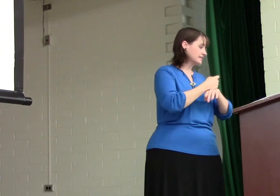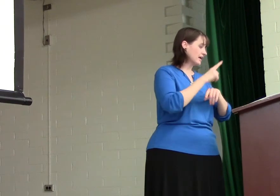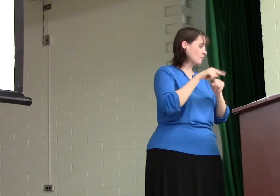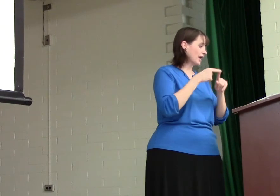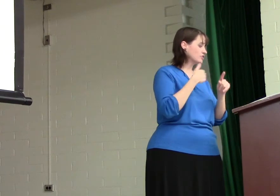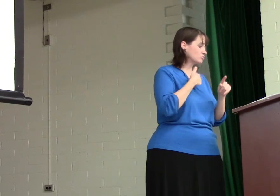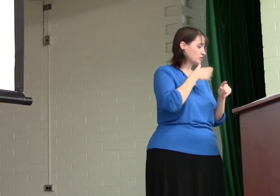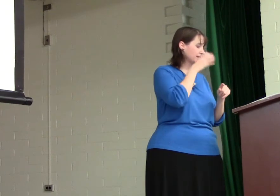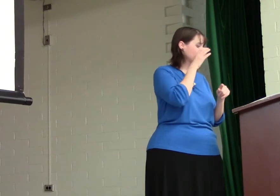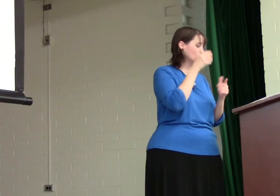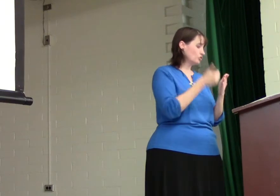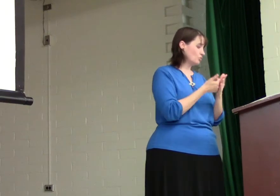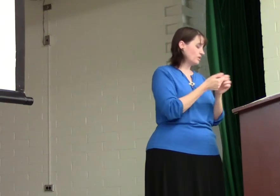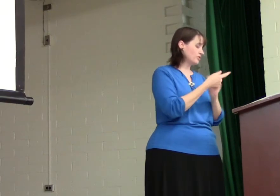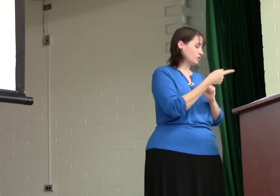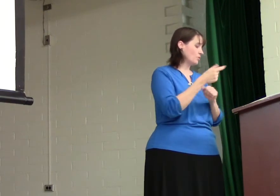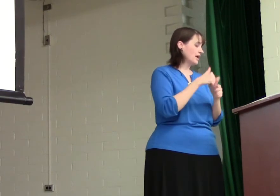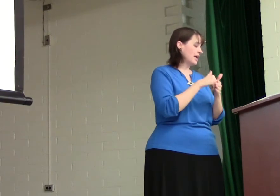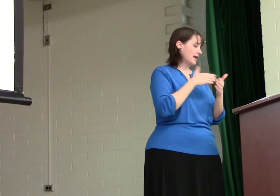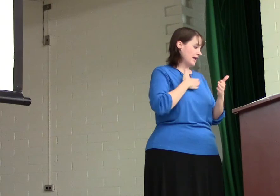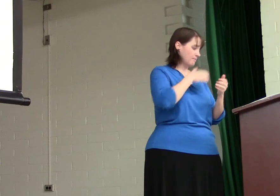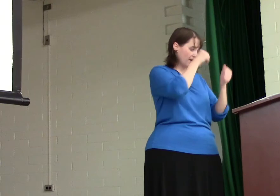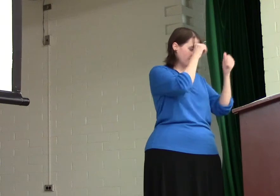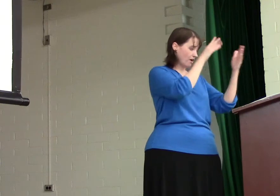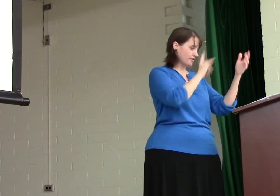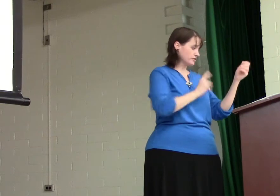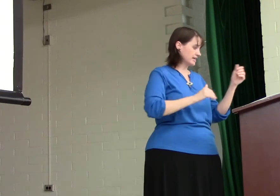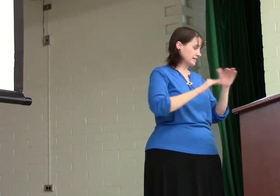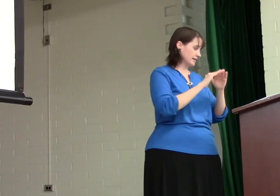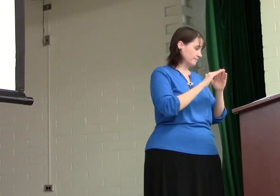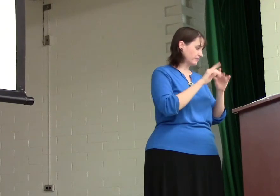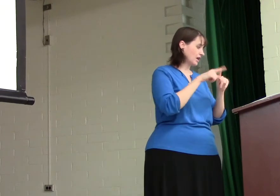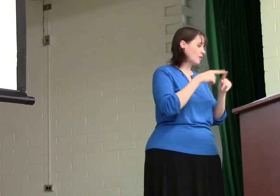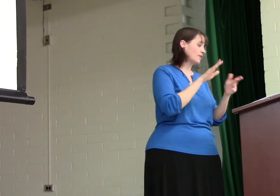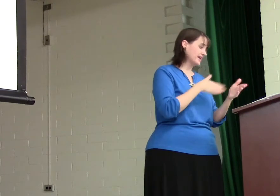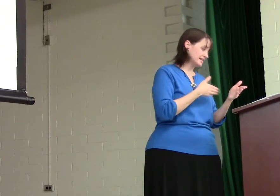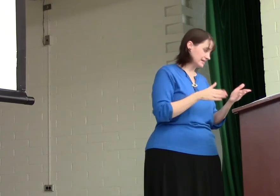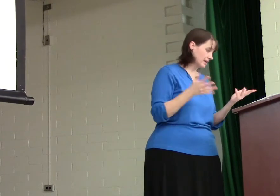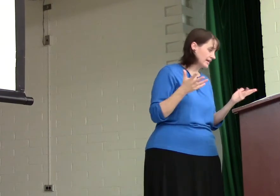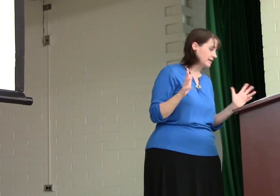day, when I drink it new with you, in my Father's kingdom. And when they had sung him,